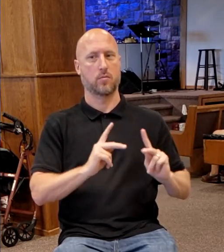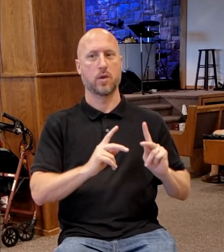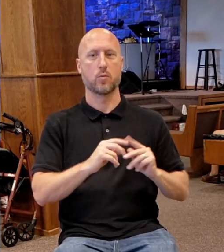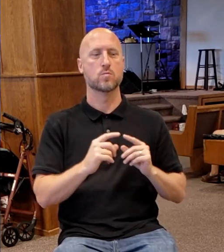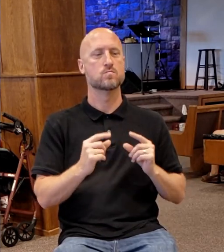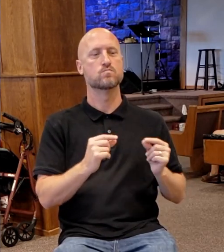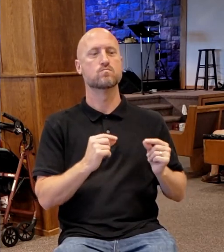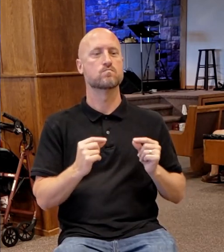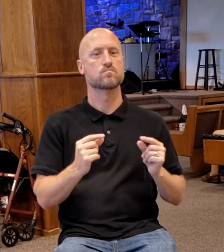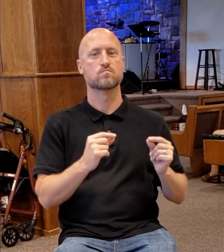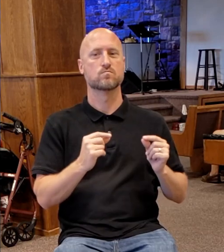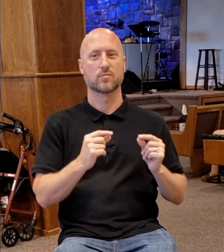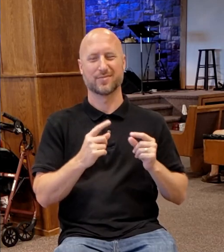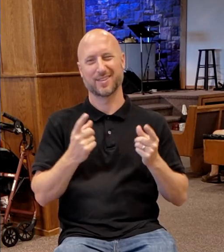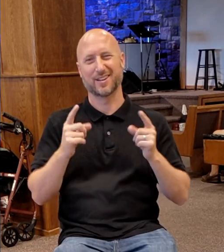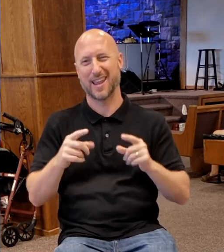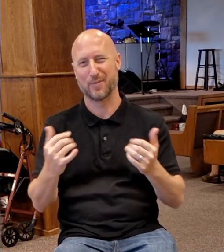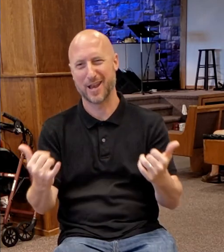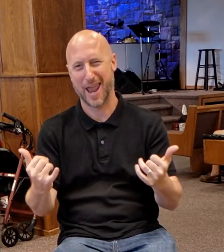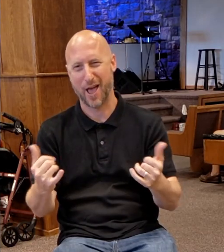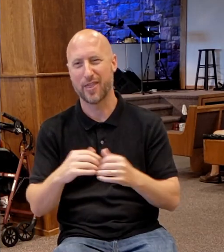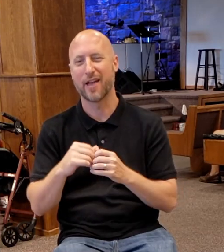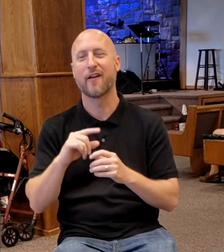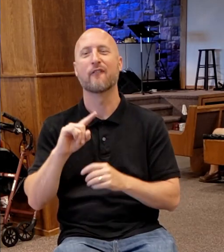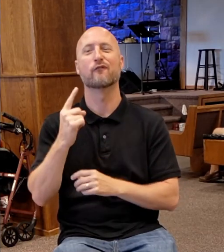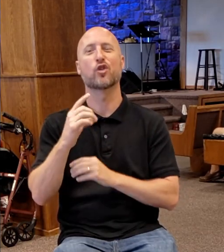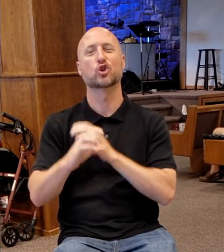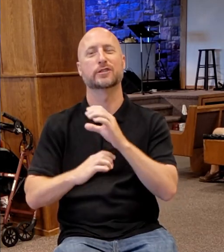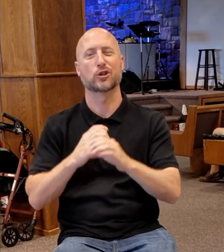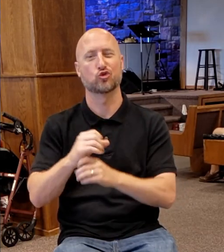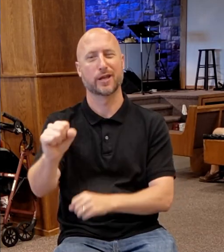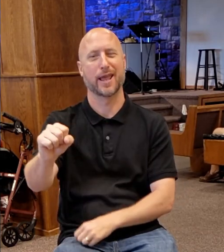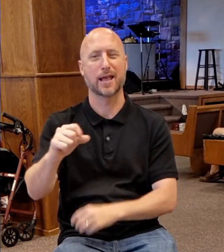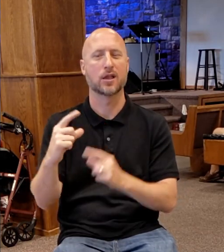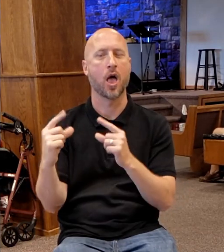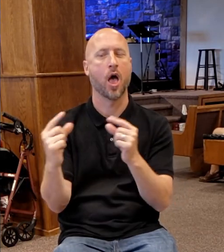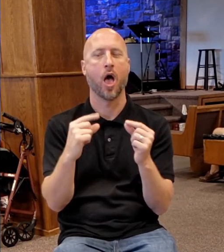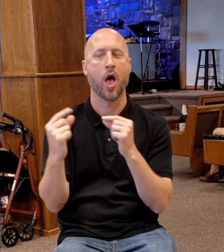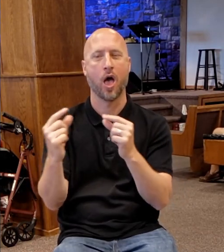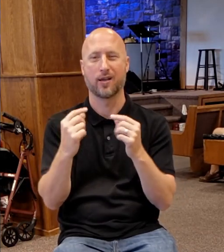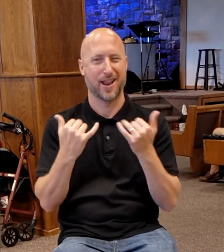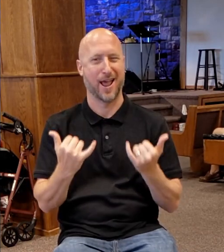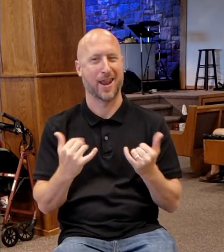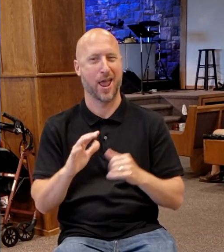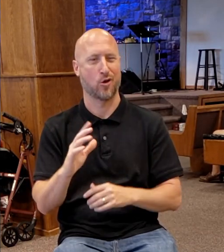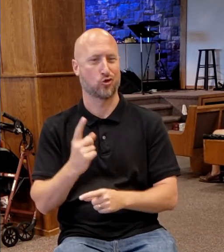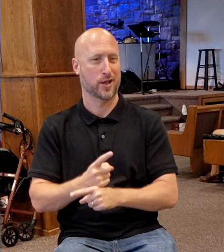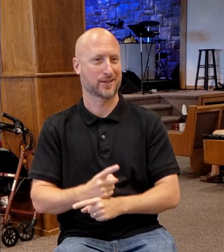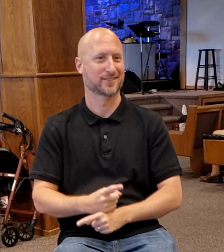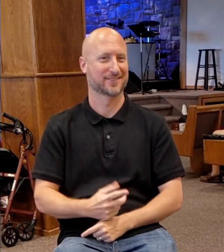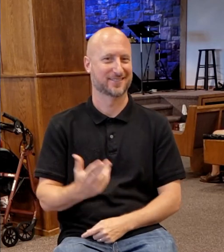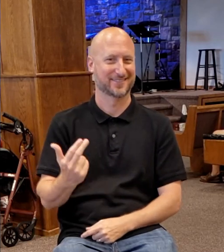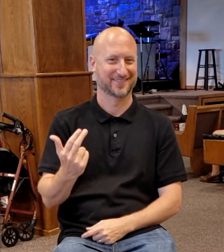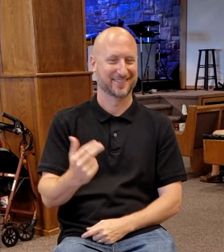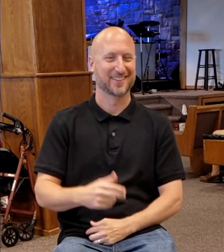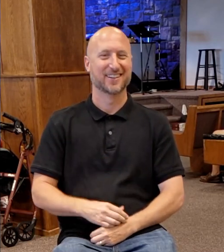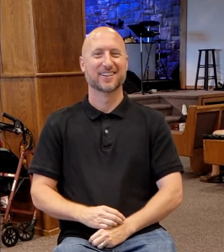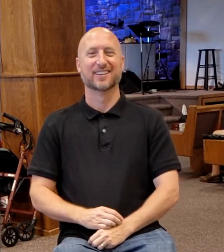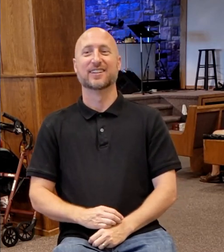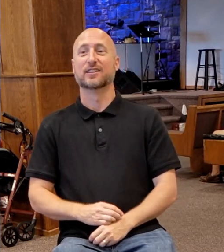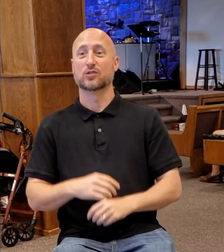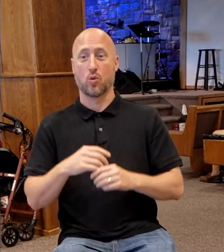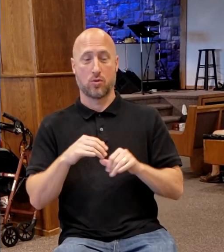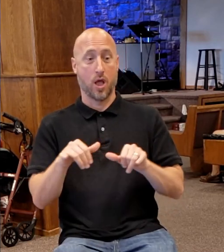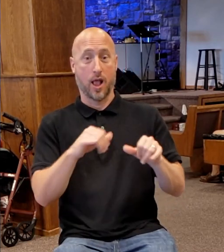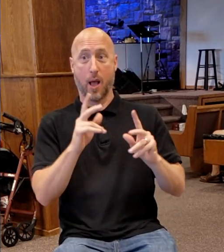in the first century. There was much murmuring among the people concerning him. For some said,